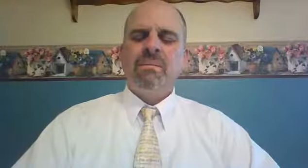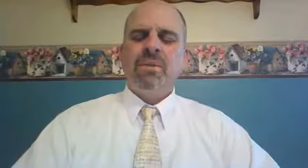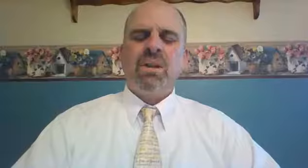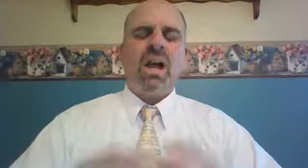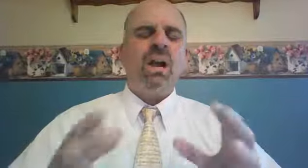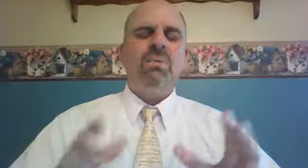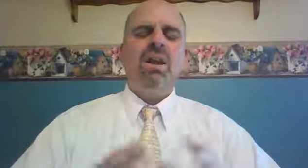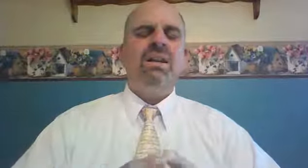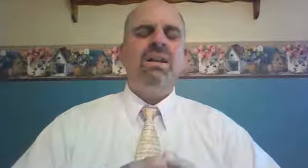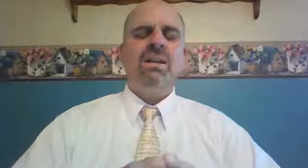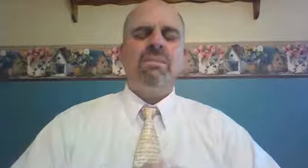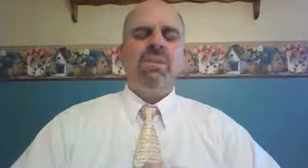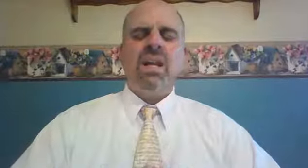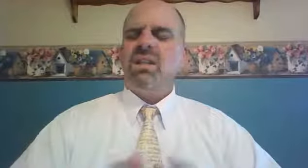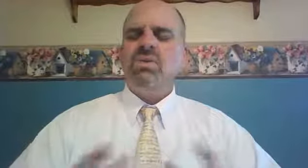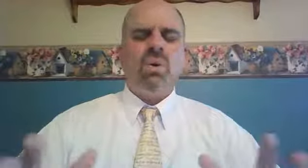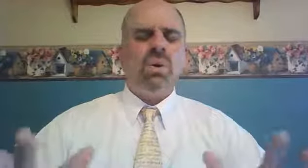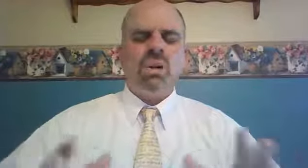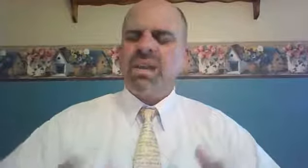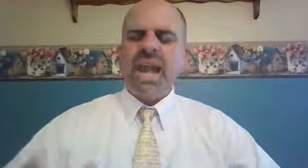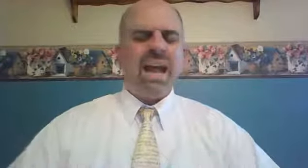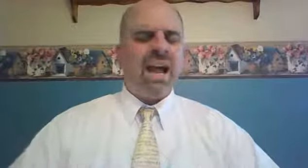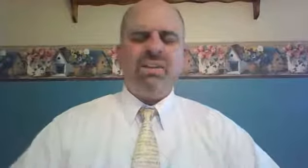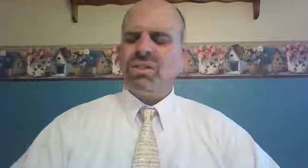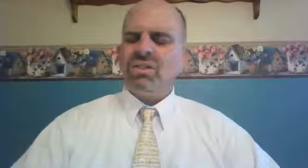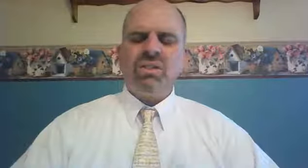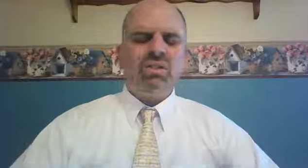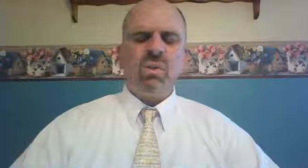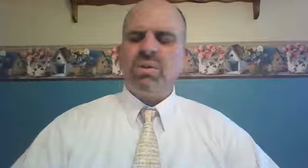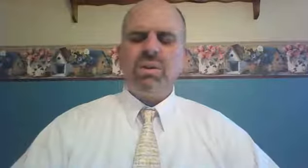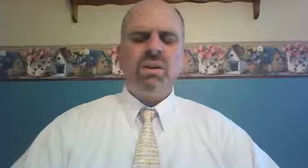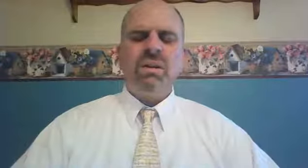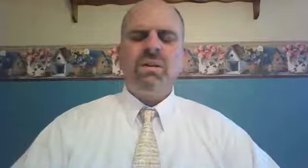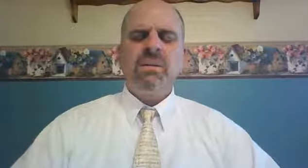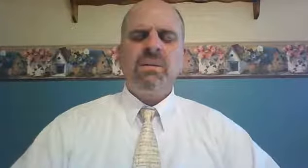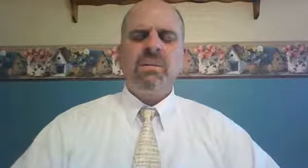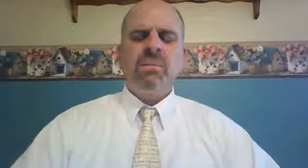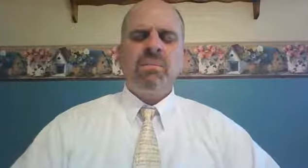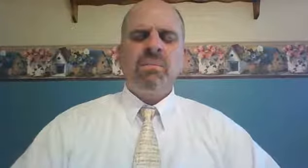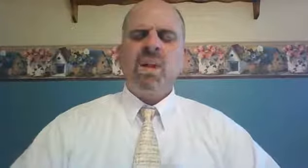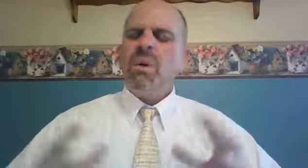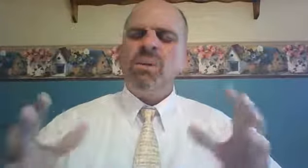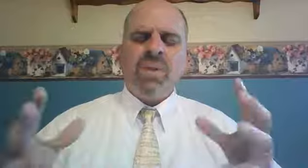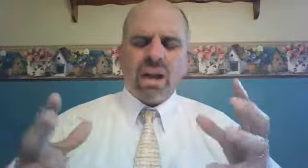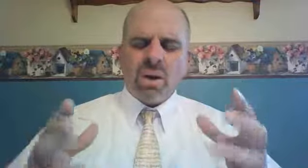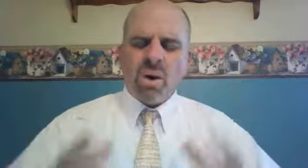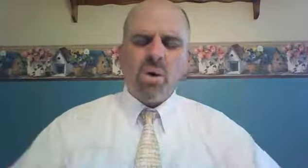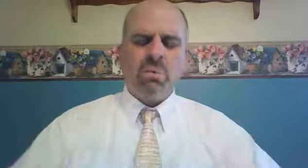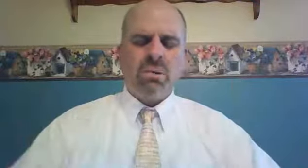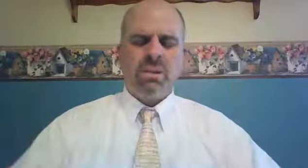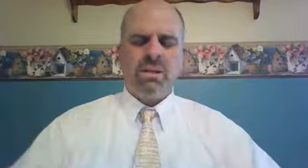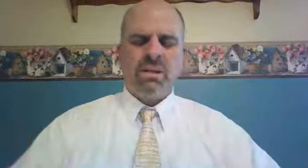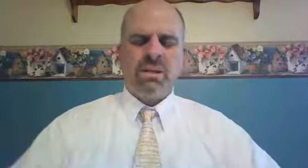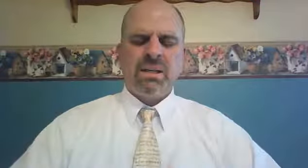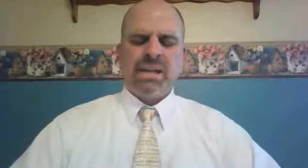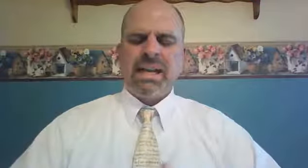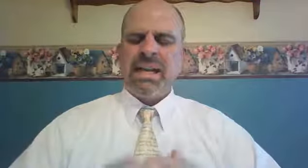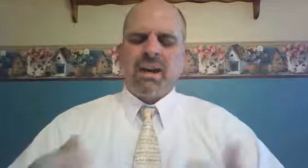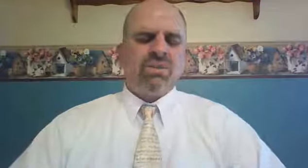God, pray that in this world of chaos and disorder, that we would find hope in our